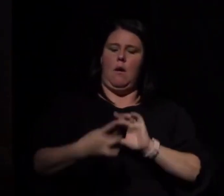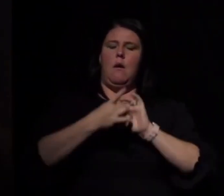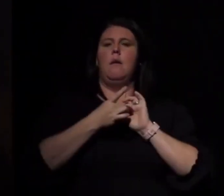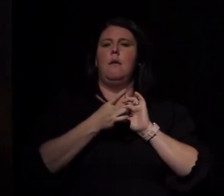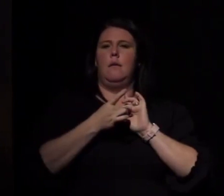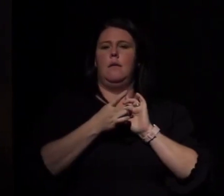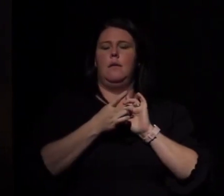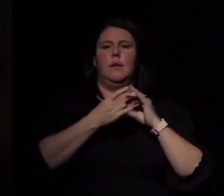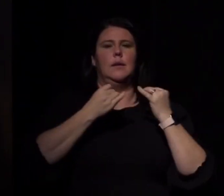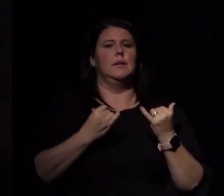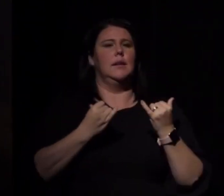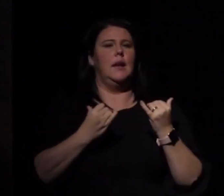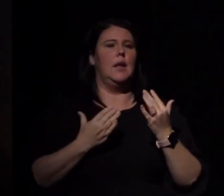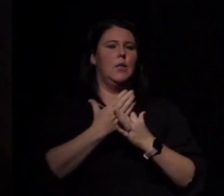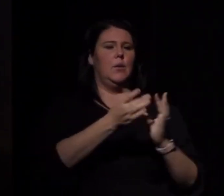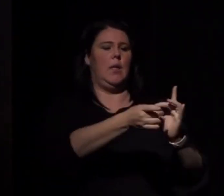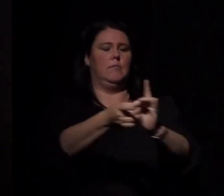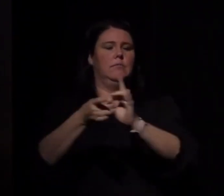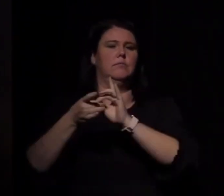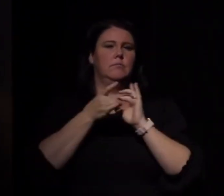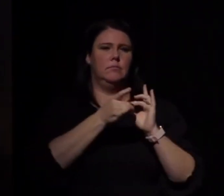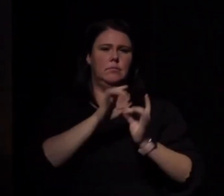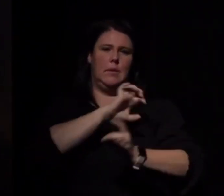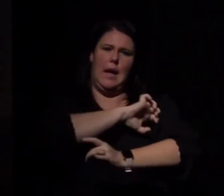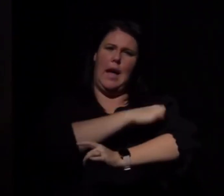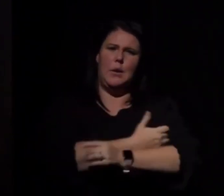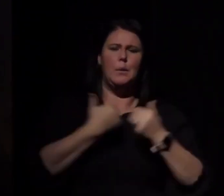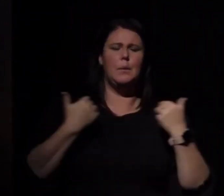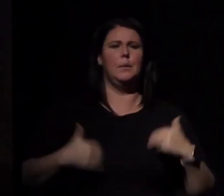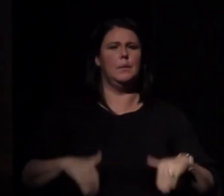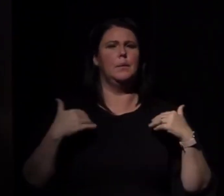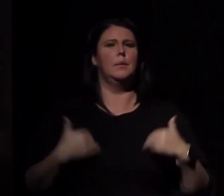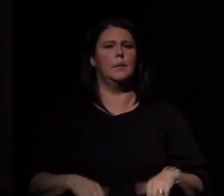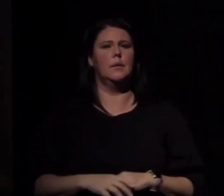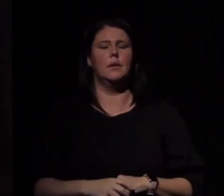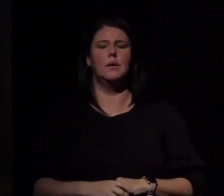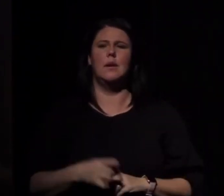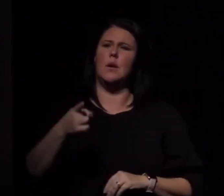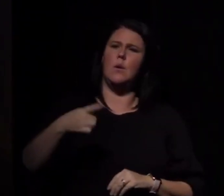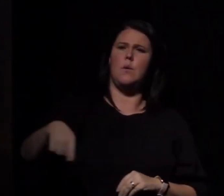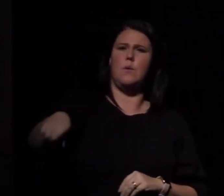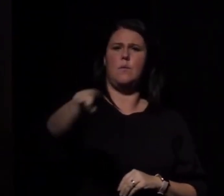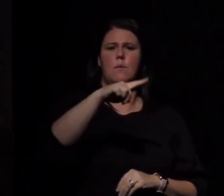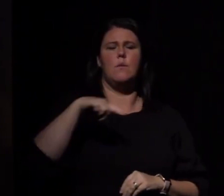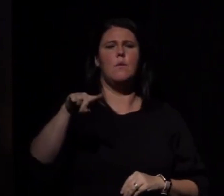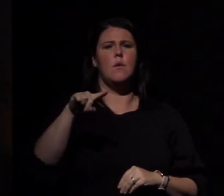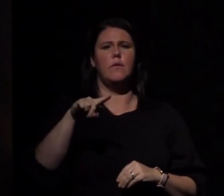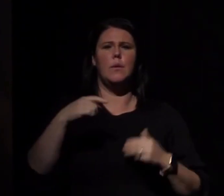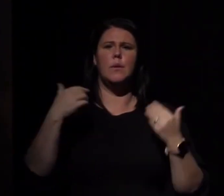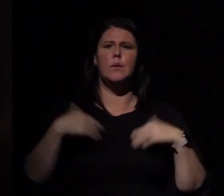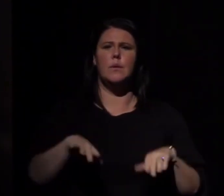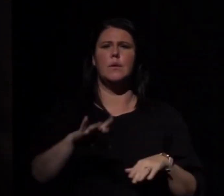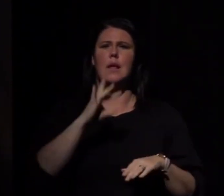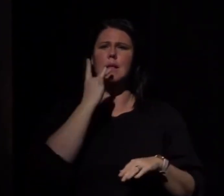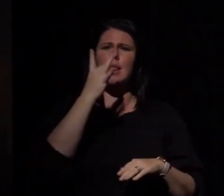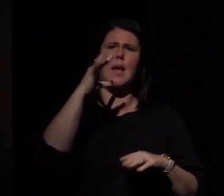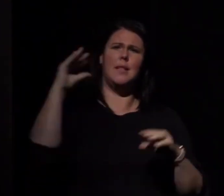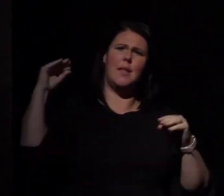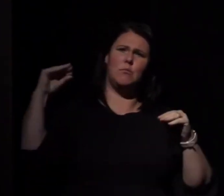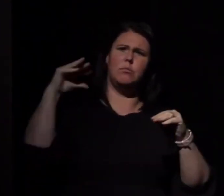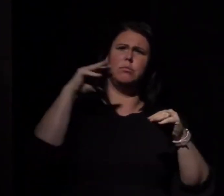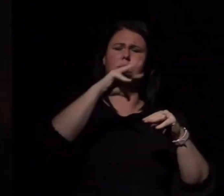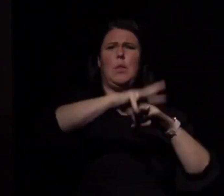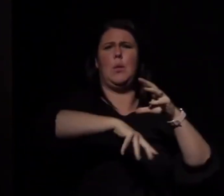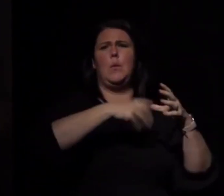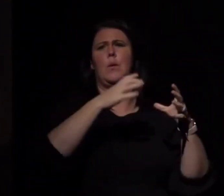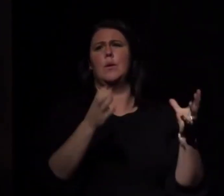through the uniting energy that has filled the room. Each and every one of you in the audience is a bright light to this world with